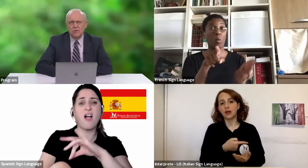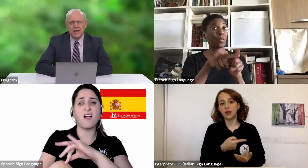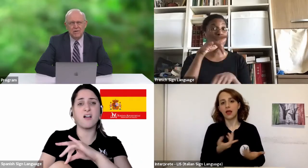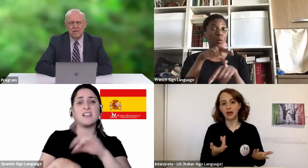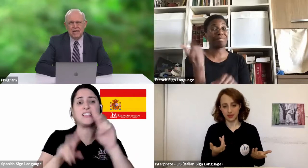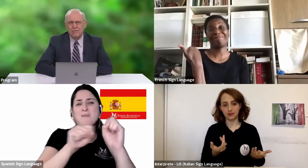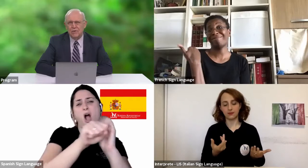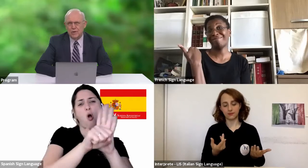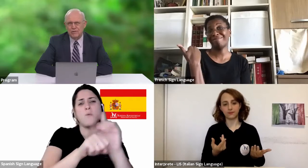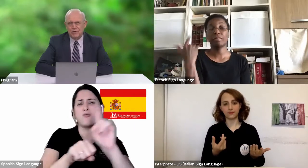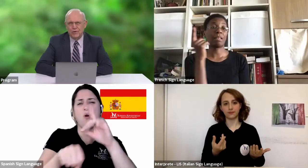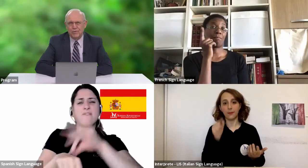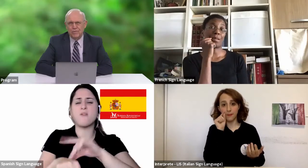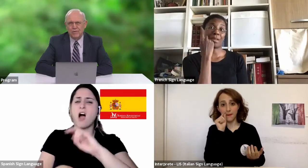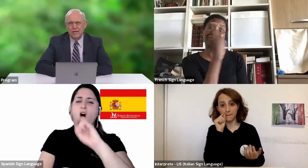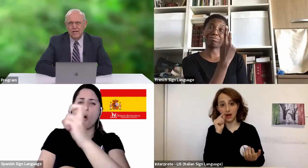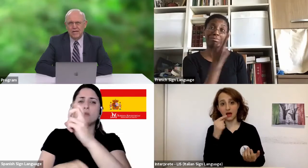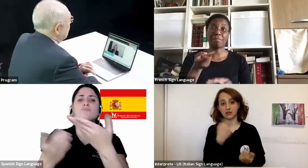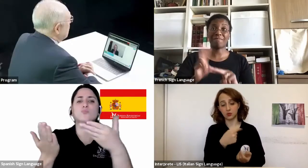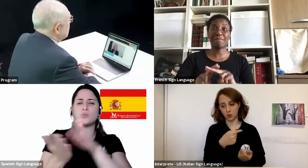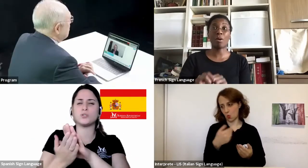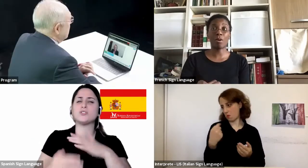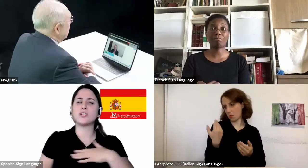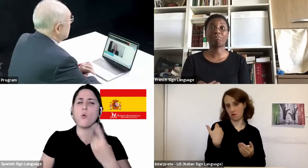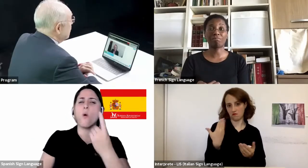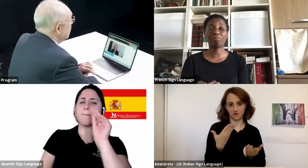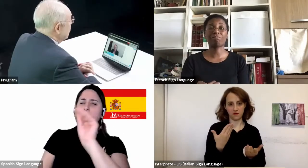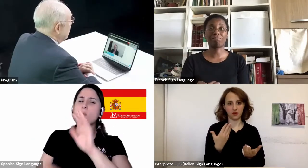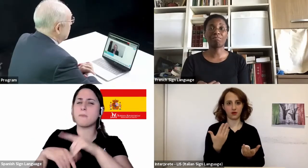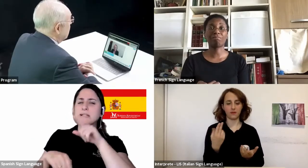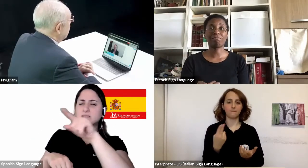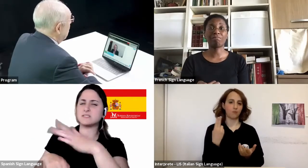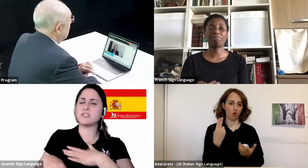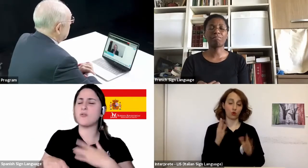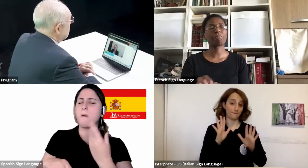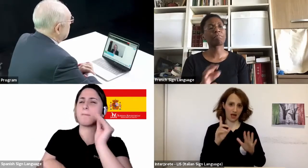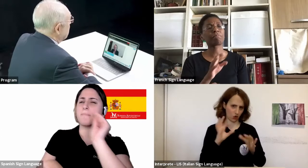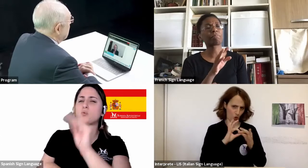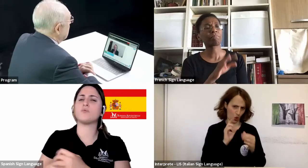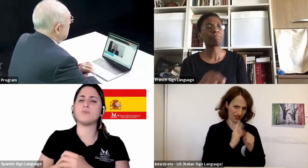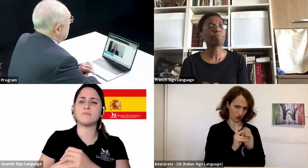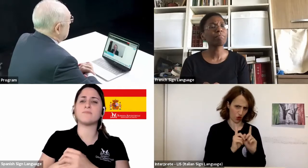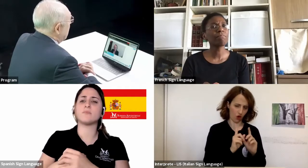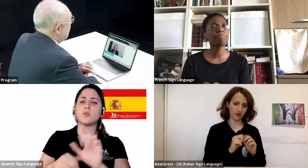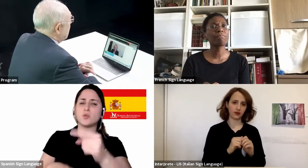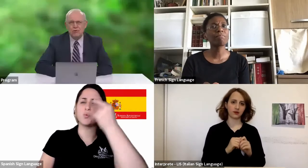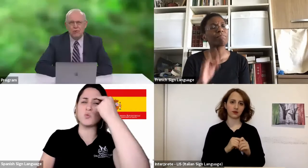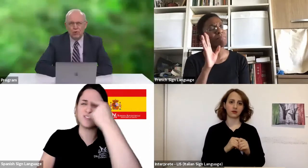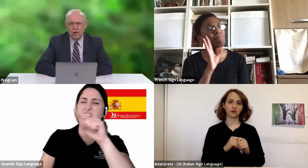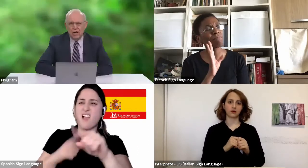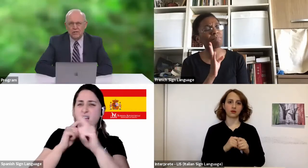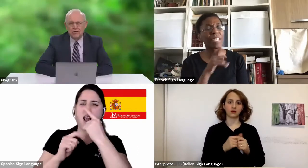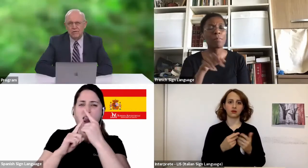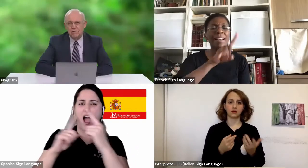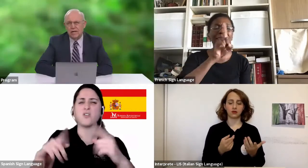So, Audrey, I have a question for you. You know, this has been a difficult year for all of us. But how has